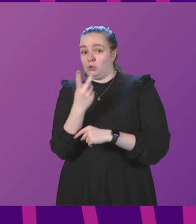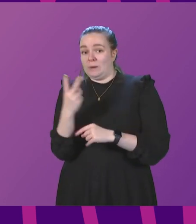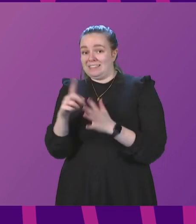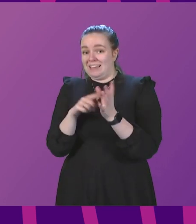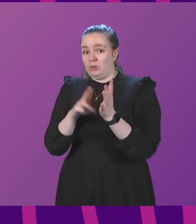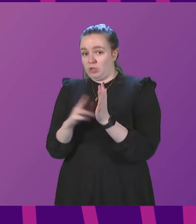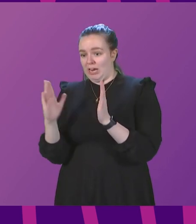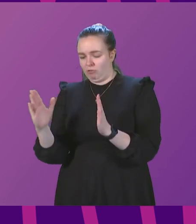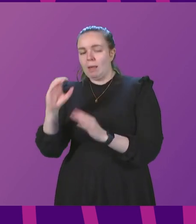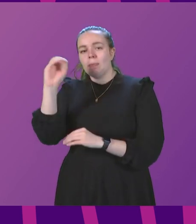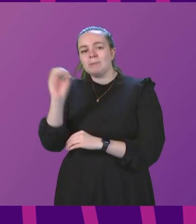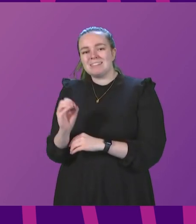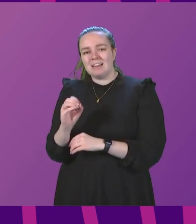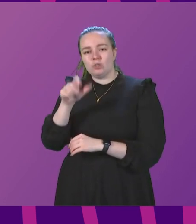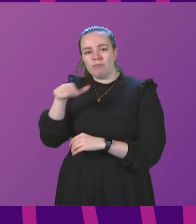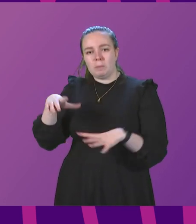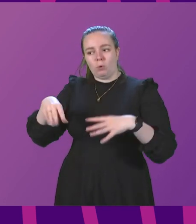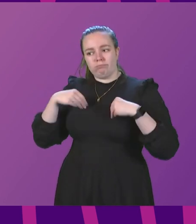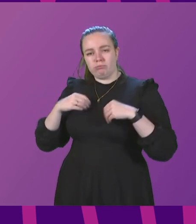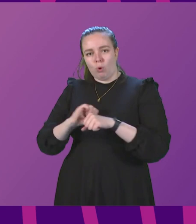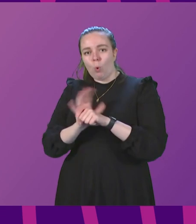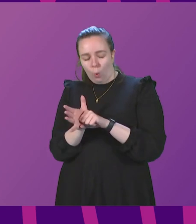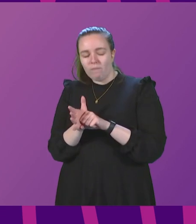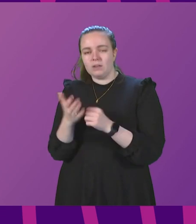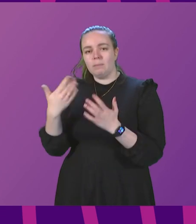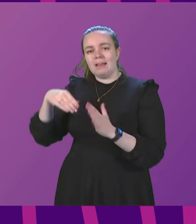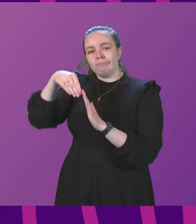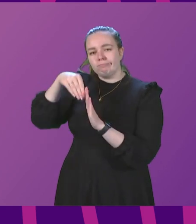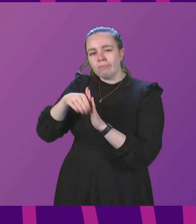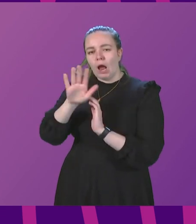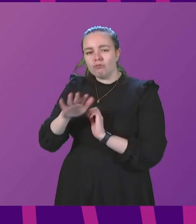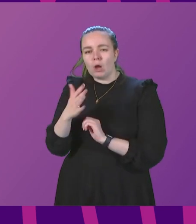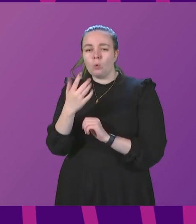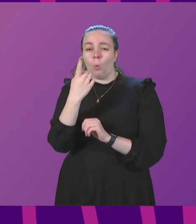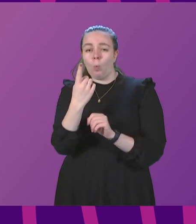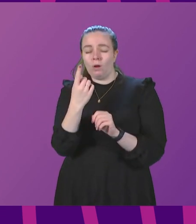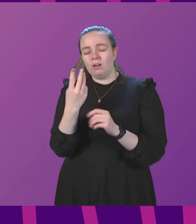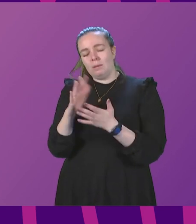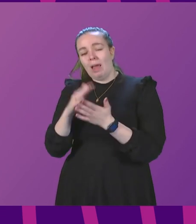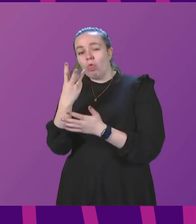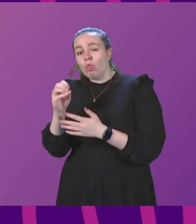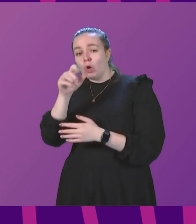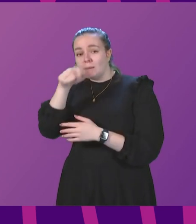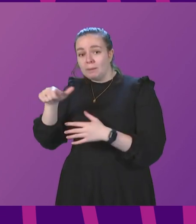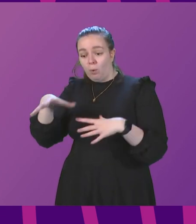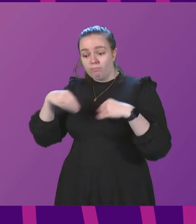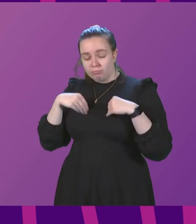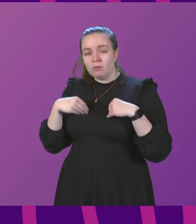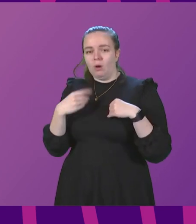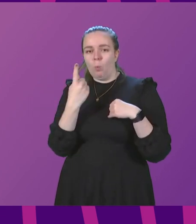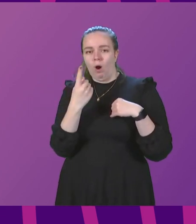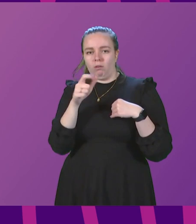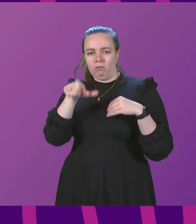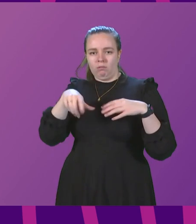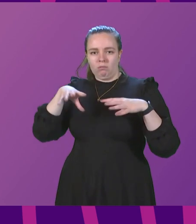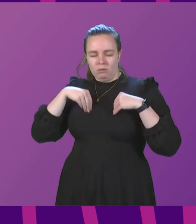the percentage of people in Scotland infected with the virus declined to around 1 in 30 from around 1 in 20 in the previous week. And these figures